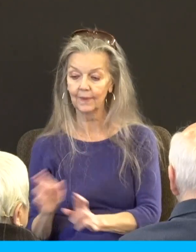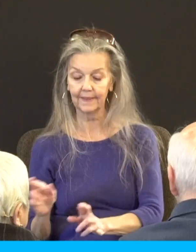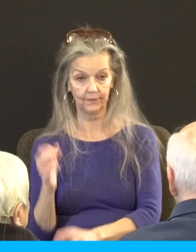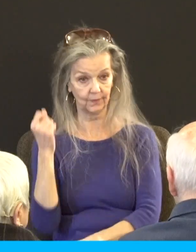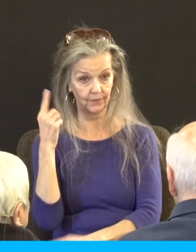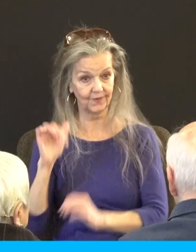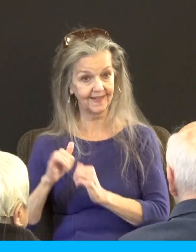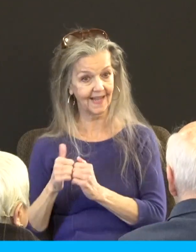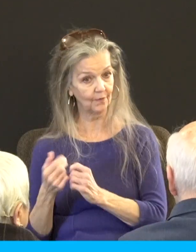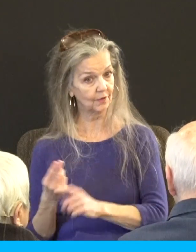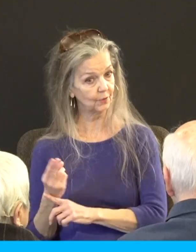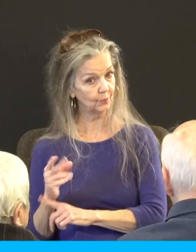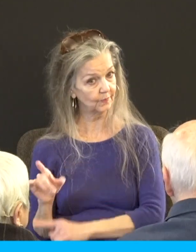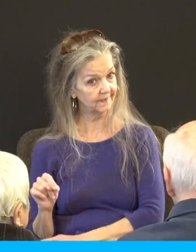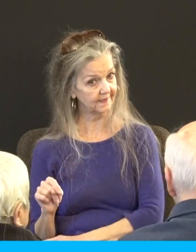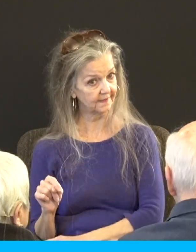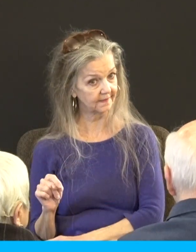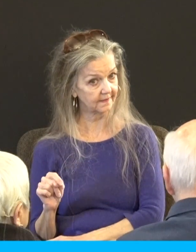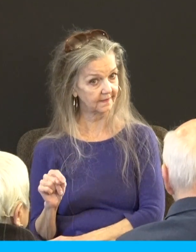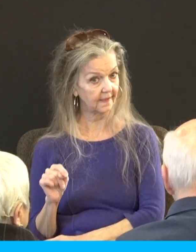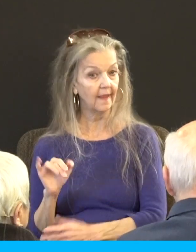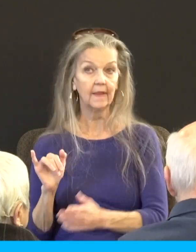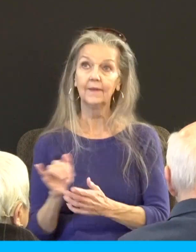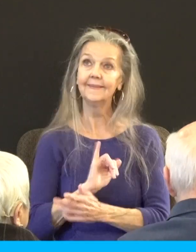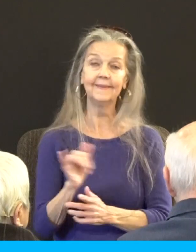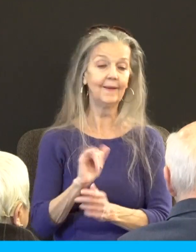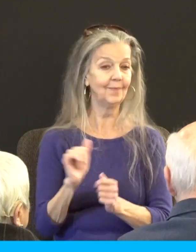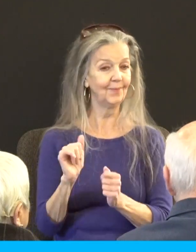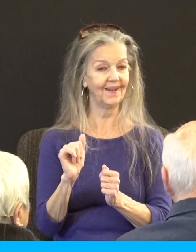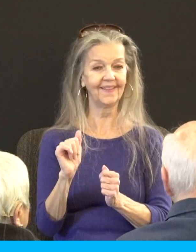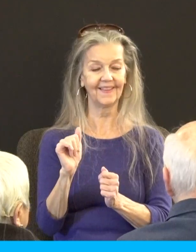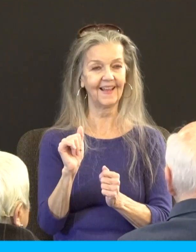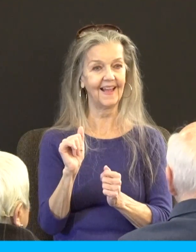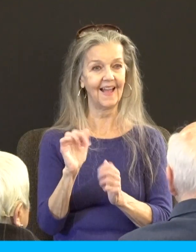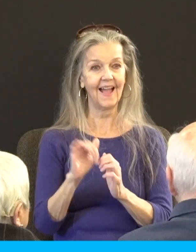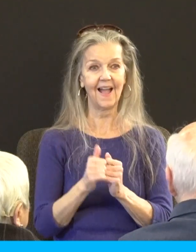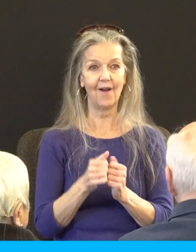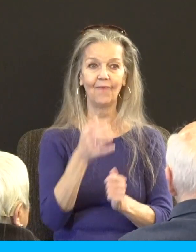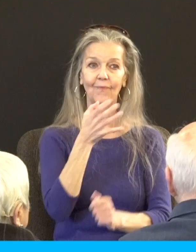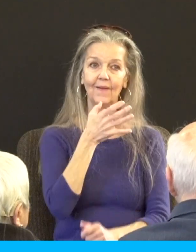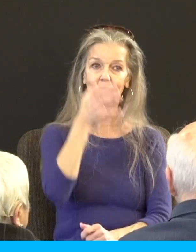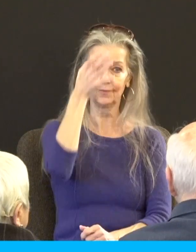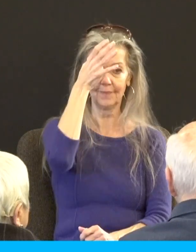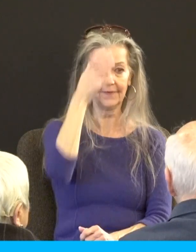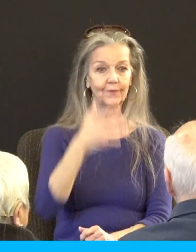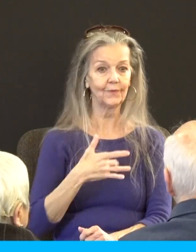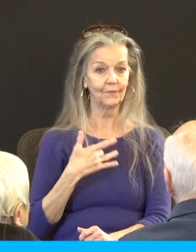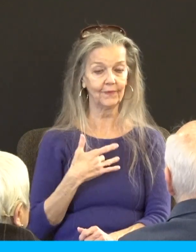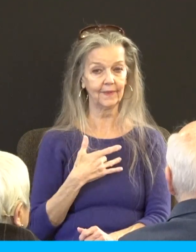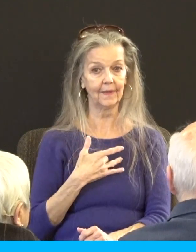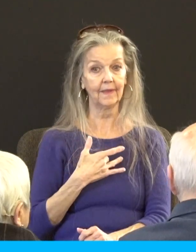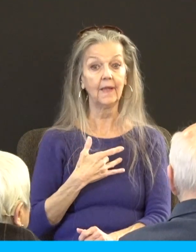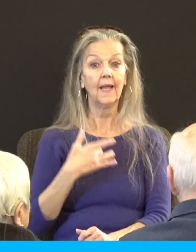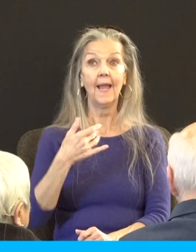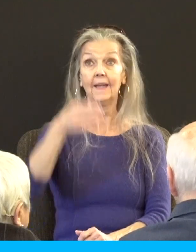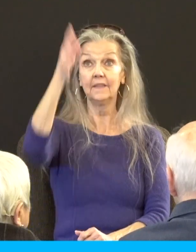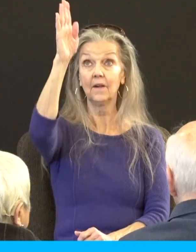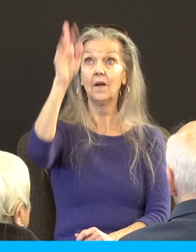You see, now you begin to understand the heart of a father or a mother. There are things that God would like to do in our lives, but some things you're not ready